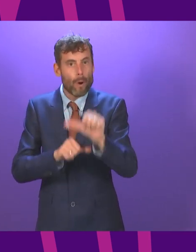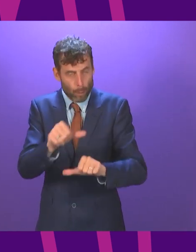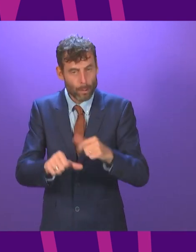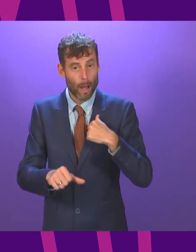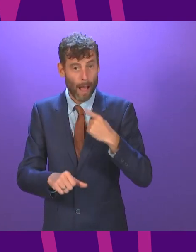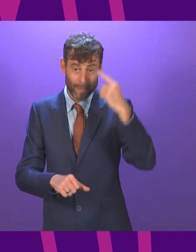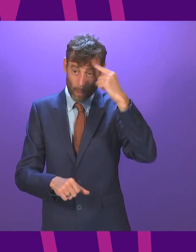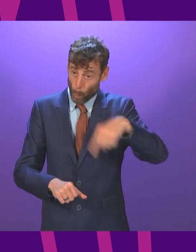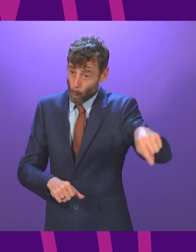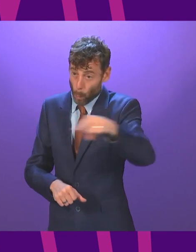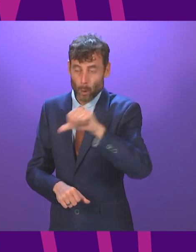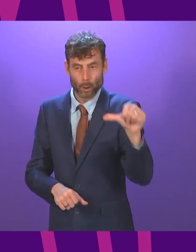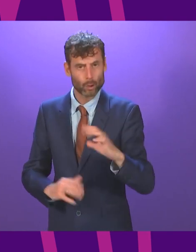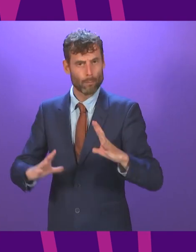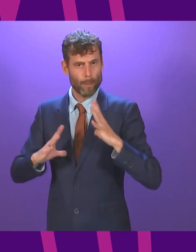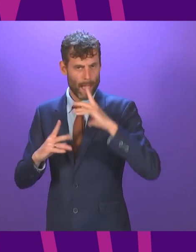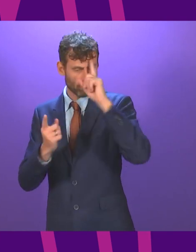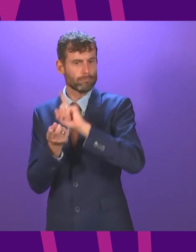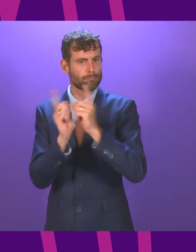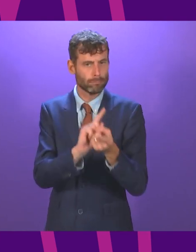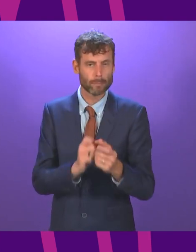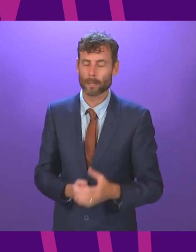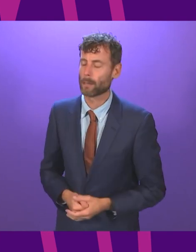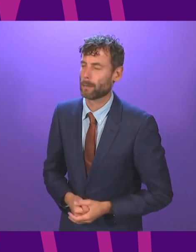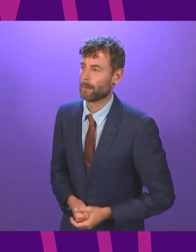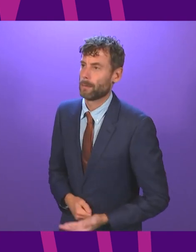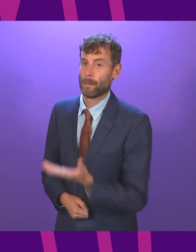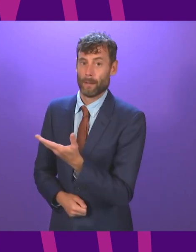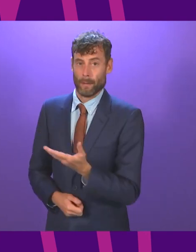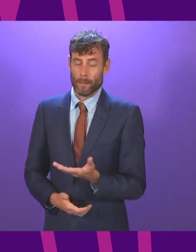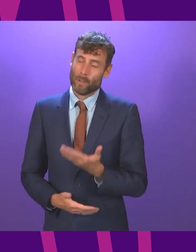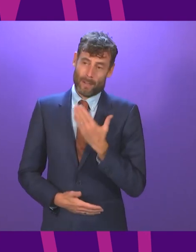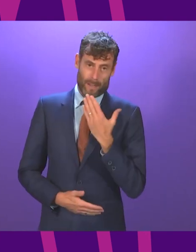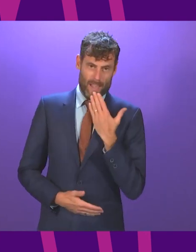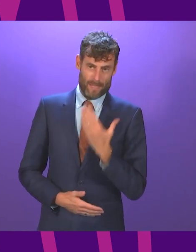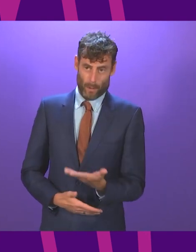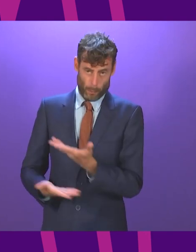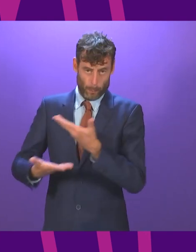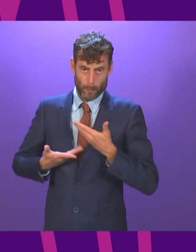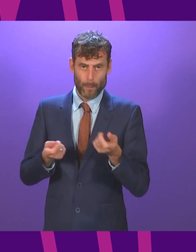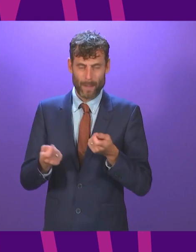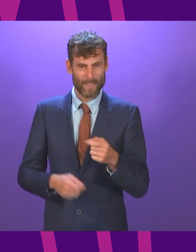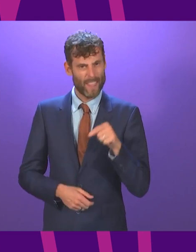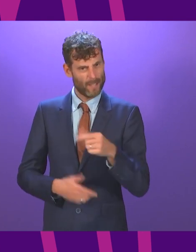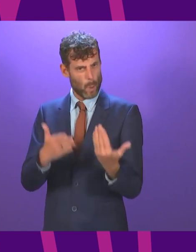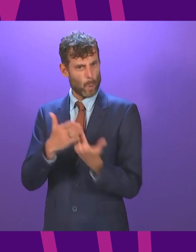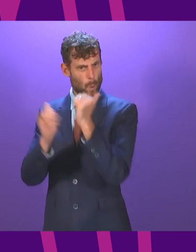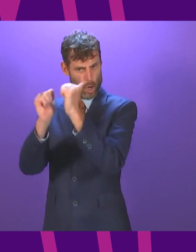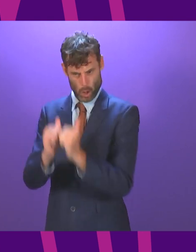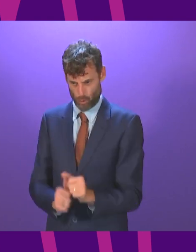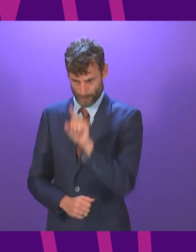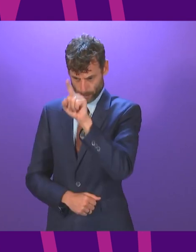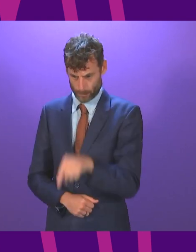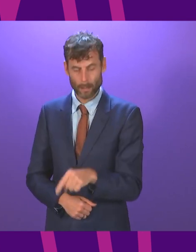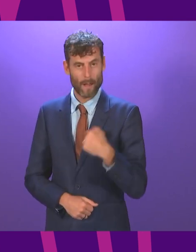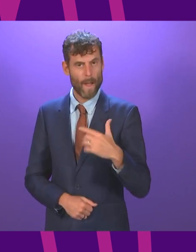thank you presiding officer there is a lot to look forward to in this new agreement particularly in terms of addressing the climate emergency that we all